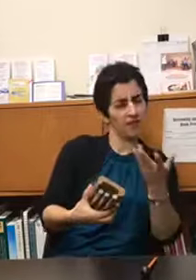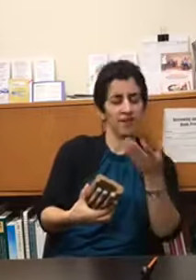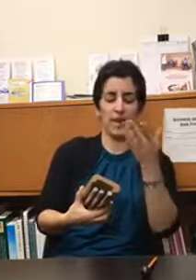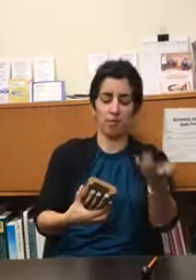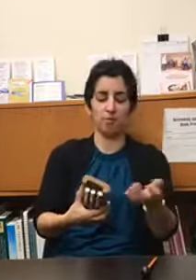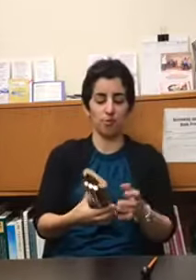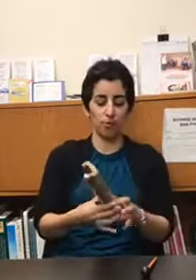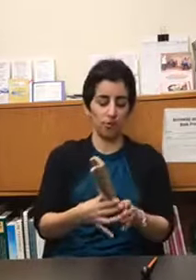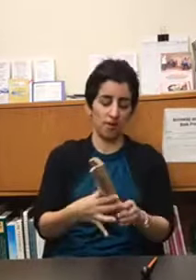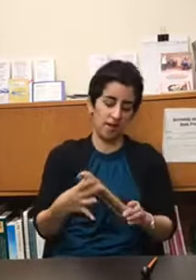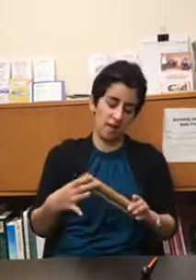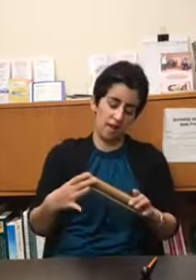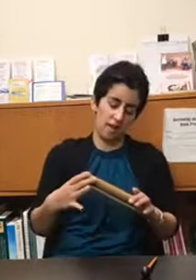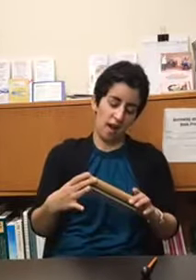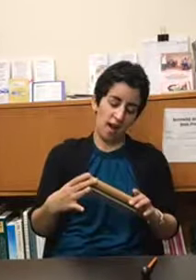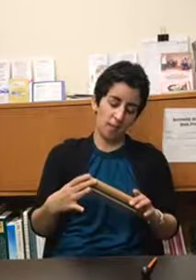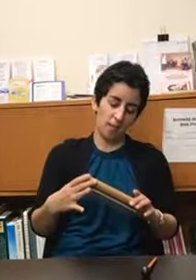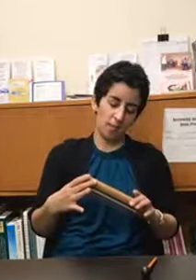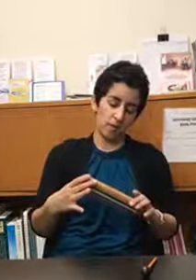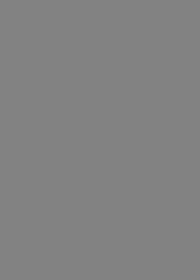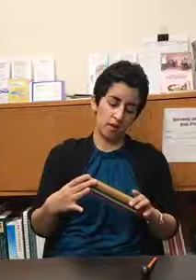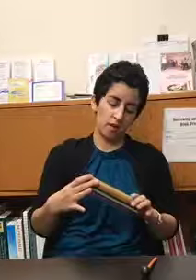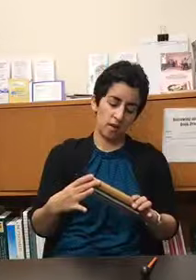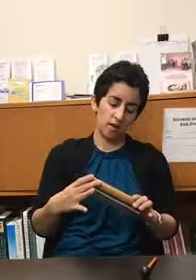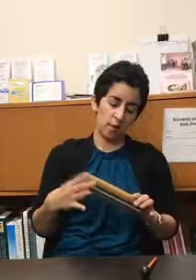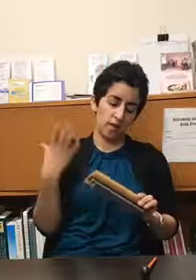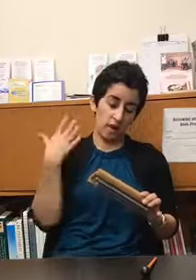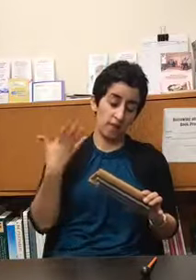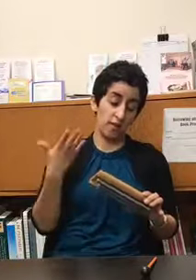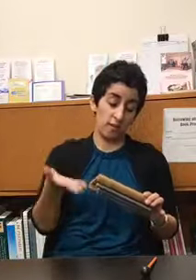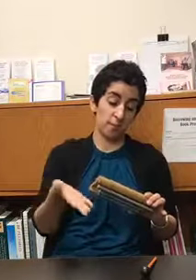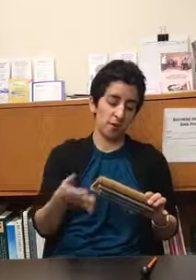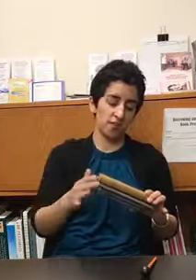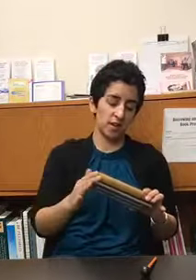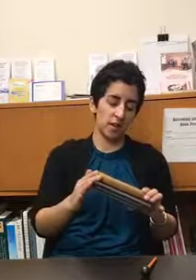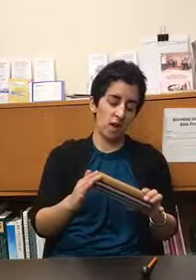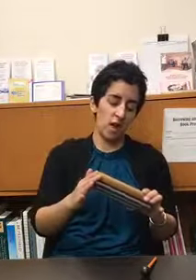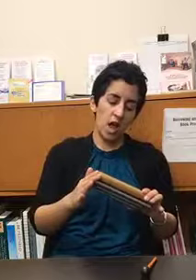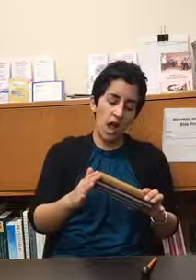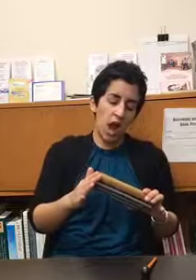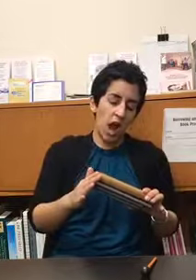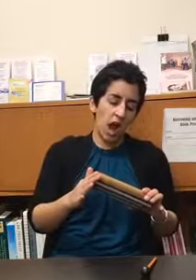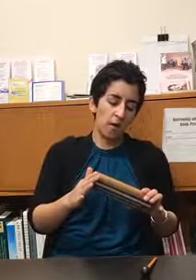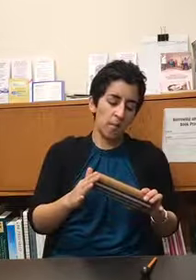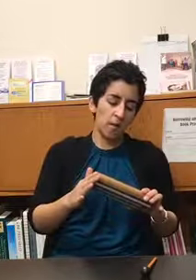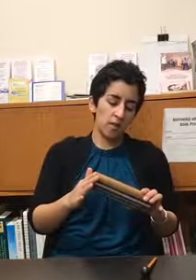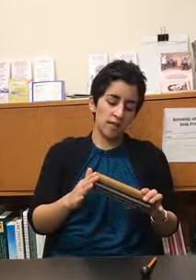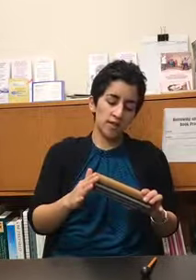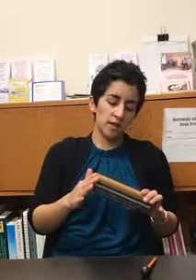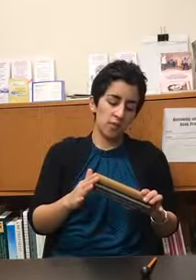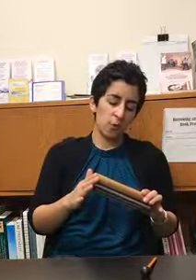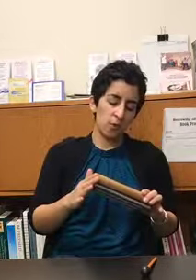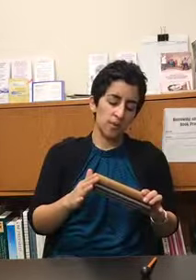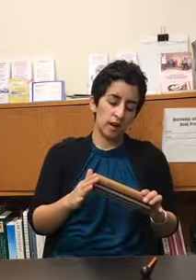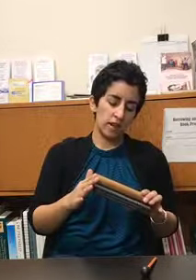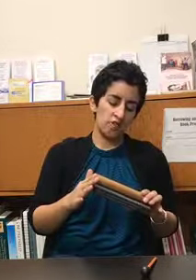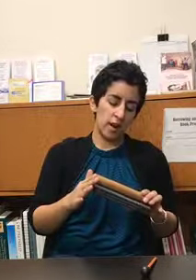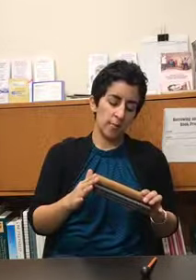came through um the way that i hear it in person here um this set is from woodstock chimes